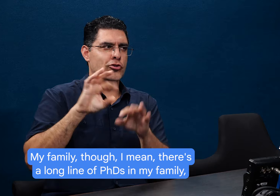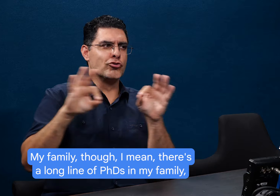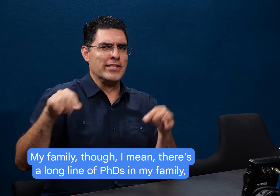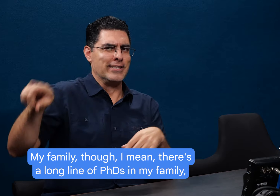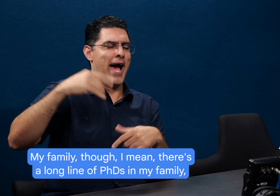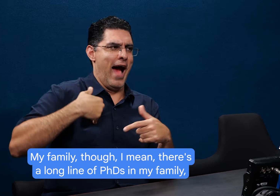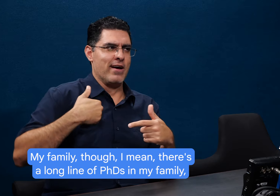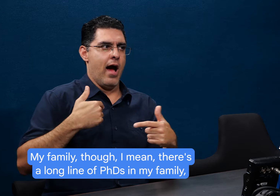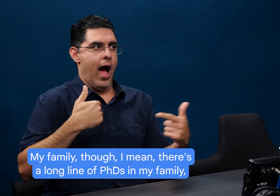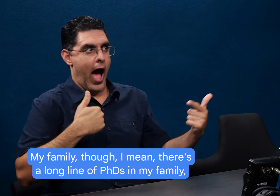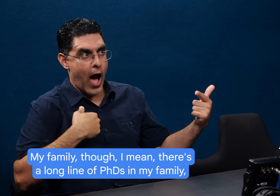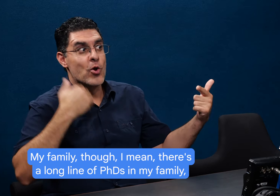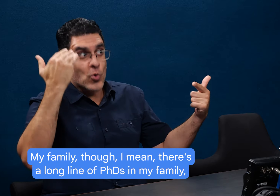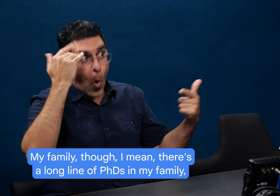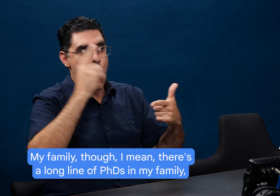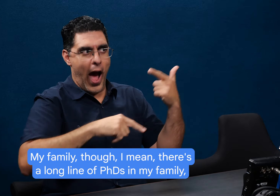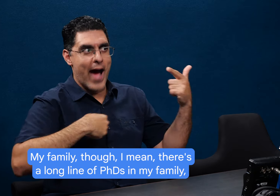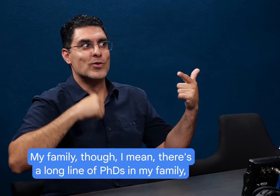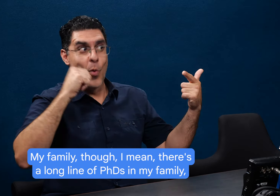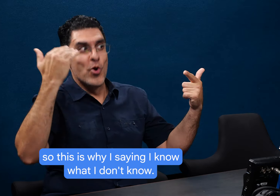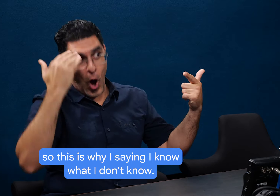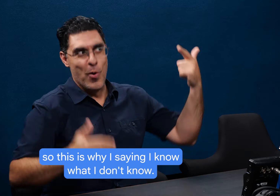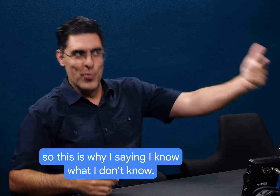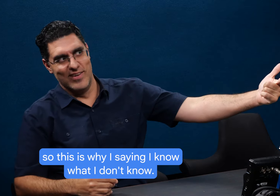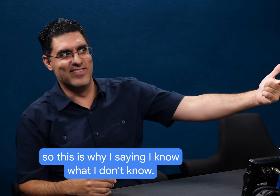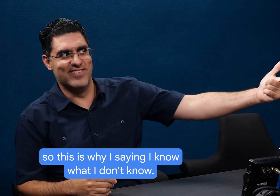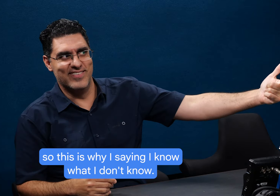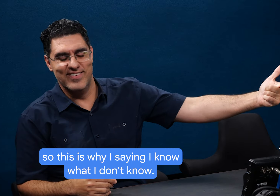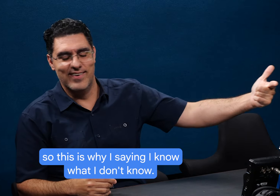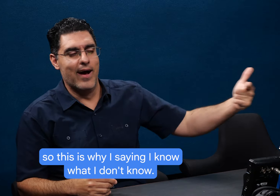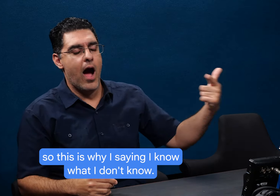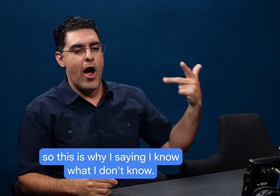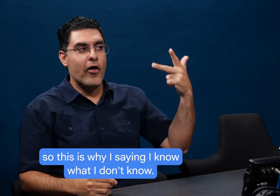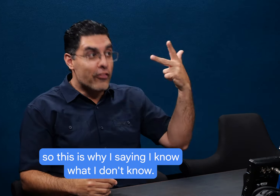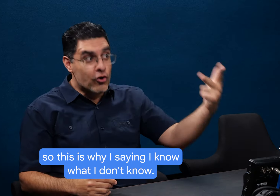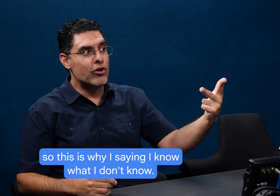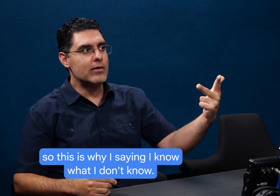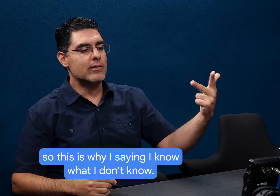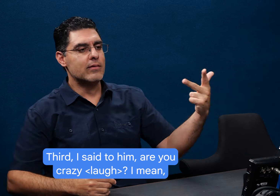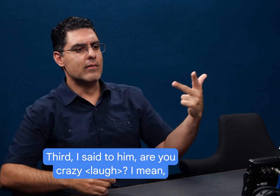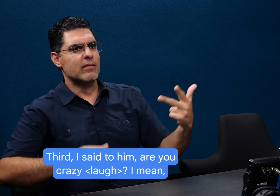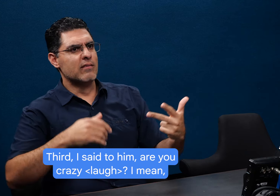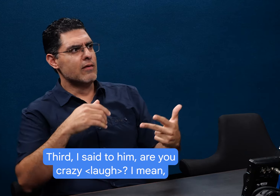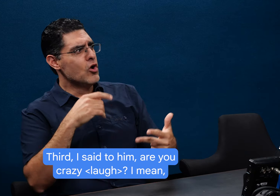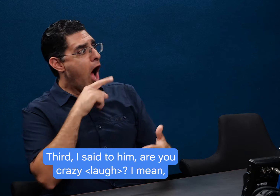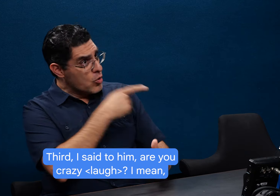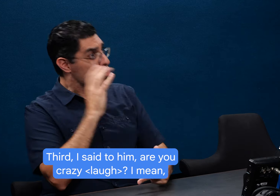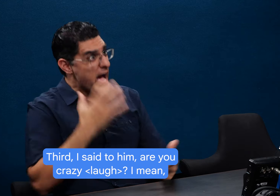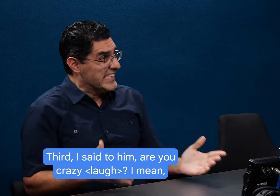family though, I mean, there's a long line of PhDers in my family. So this is why I saying, I know what I don't know. Uh, third,